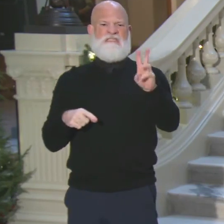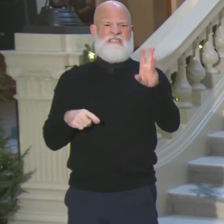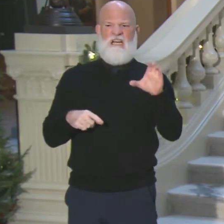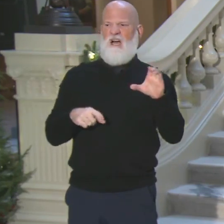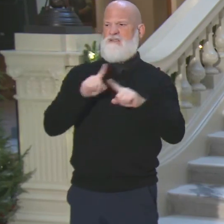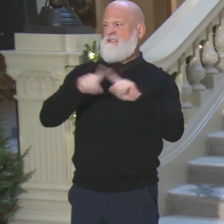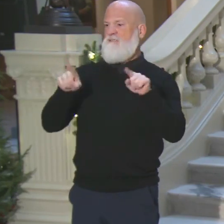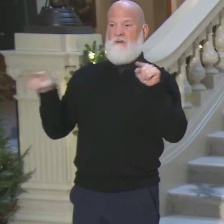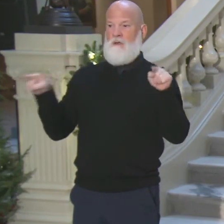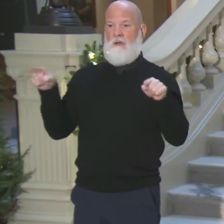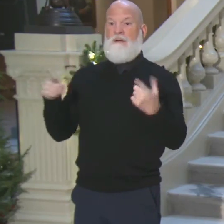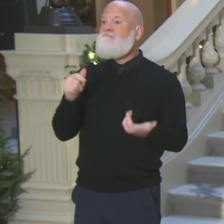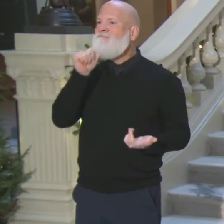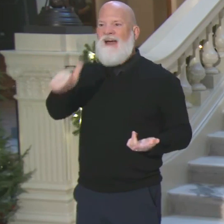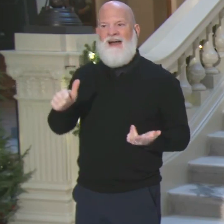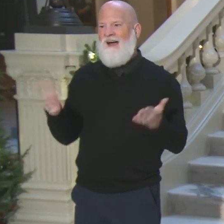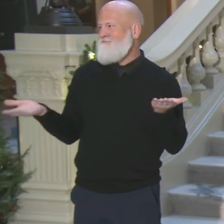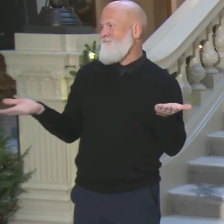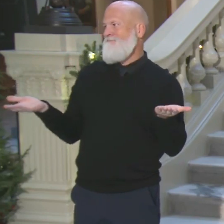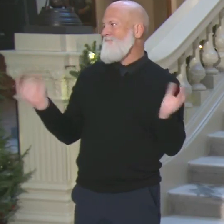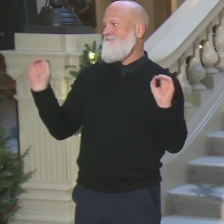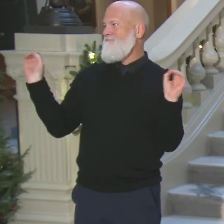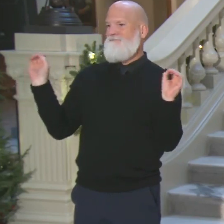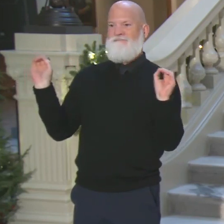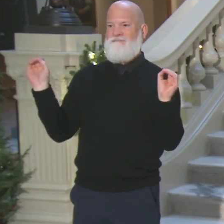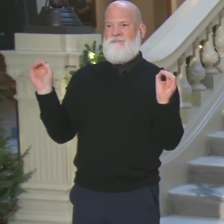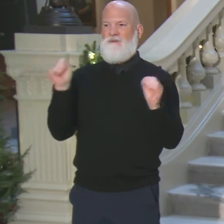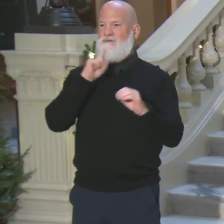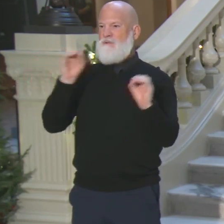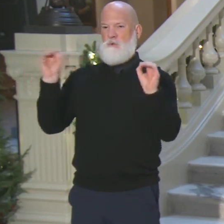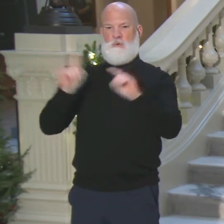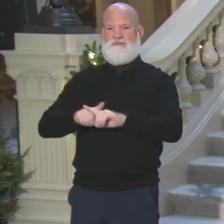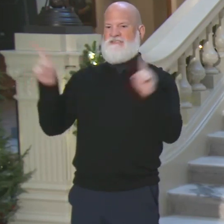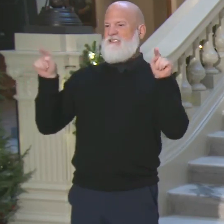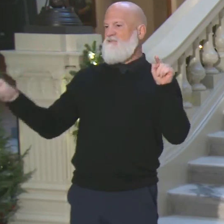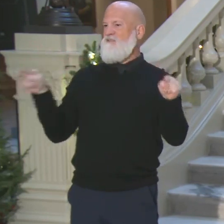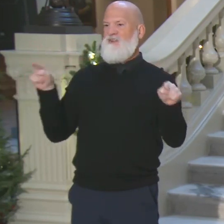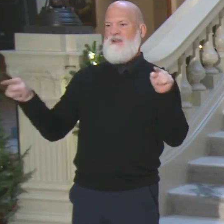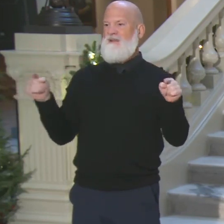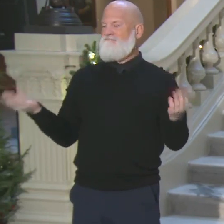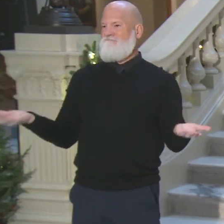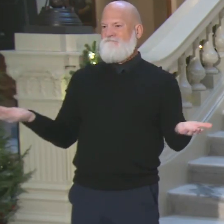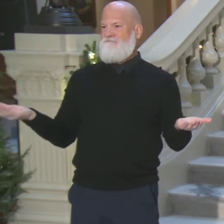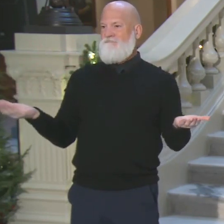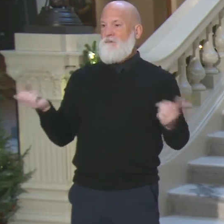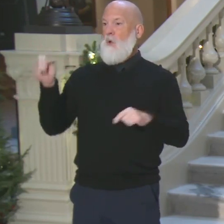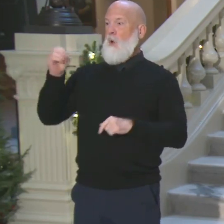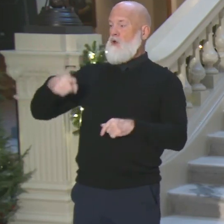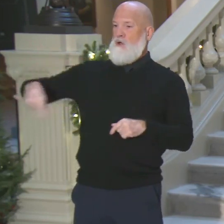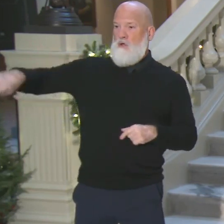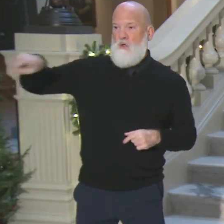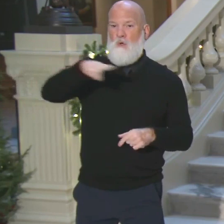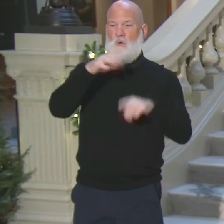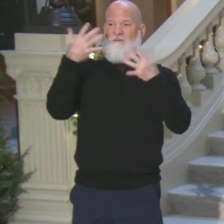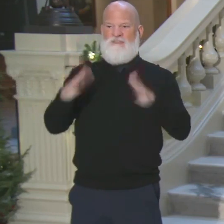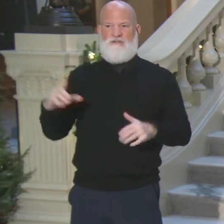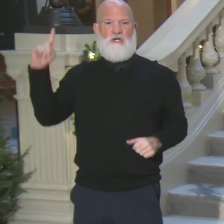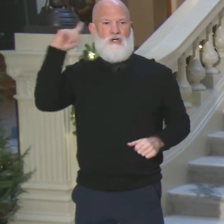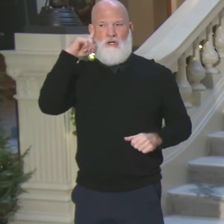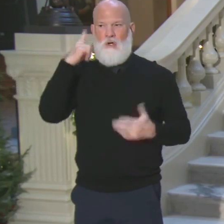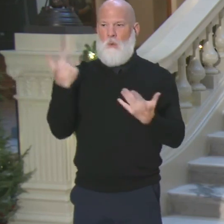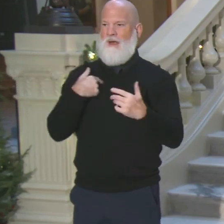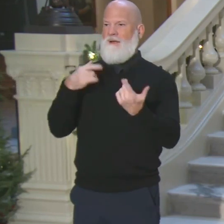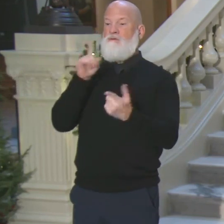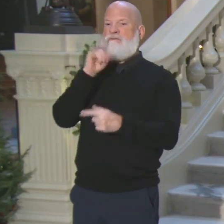I mean, it's just, as I've said, and you all have heard me say before, it's like a ridiculous game of whack-a-mole. You just keep